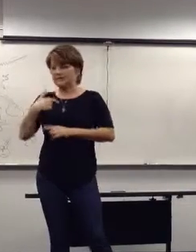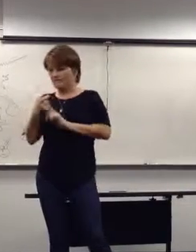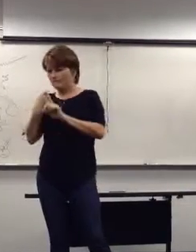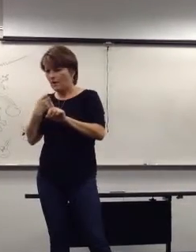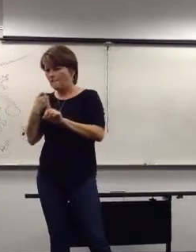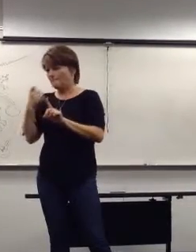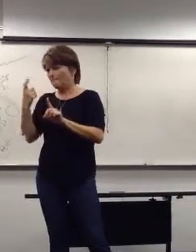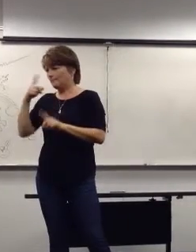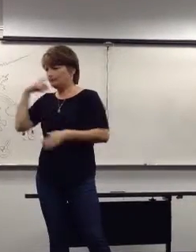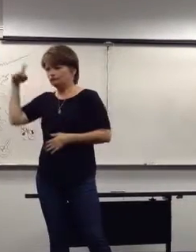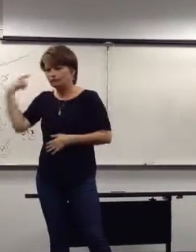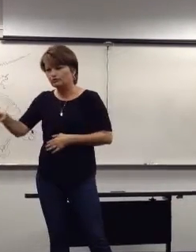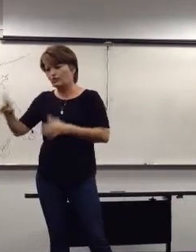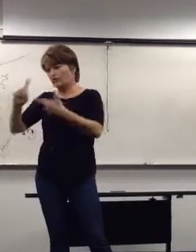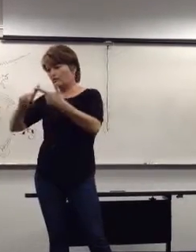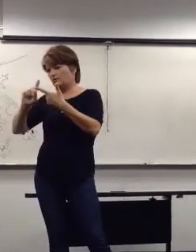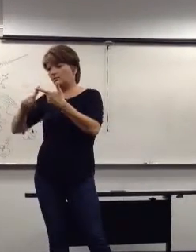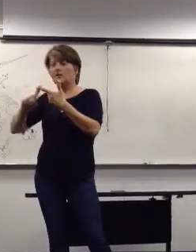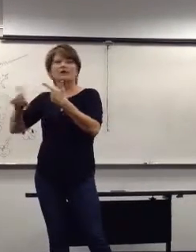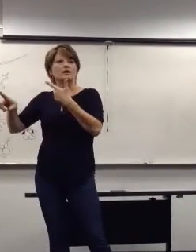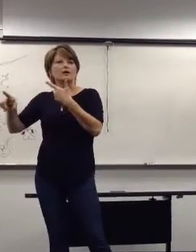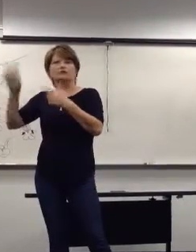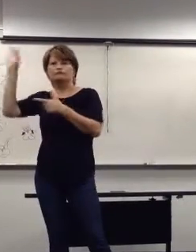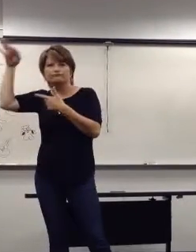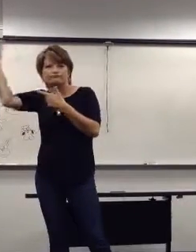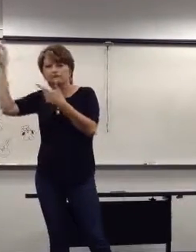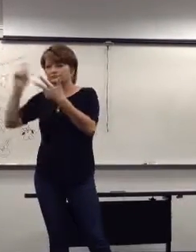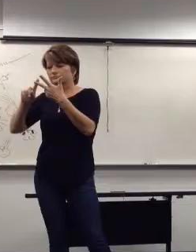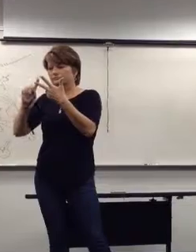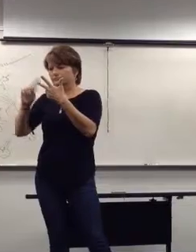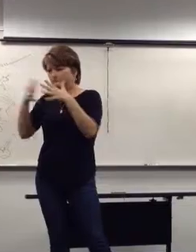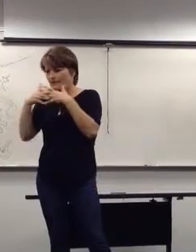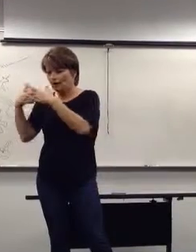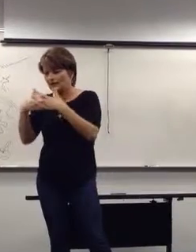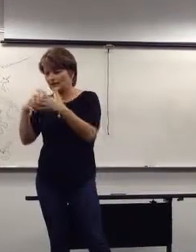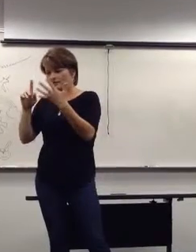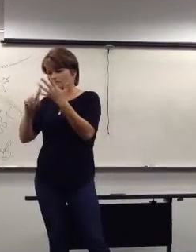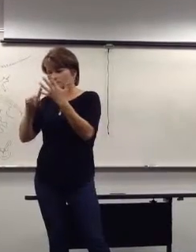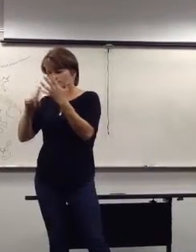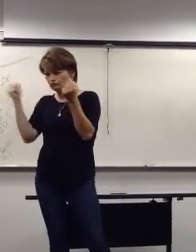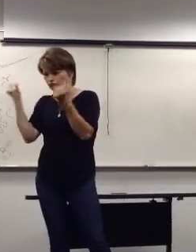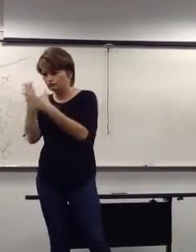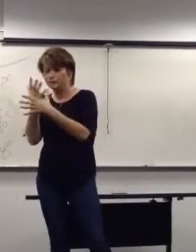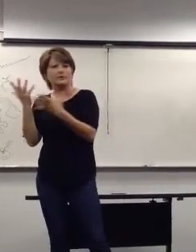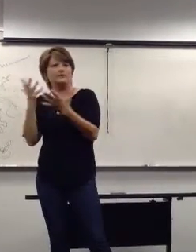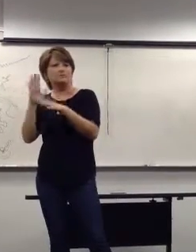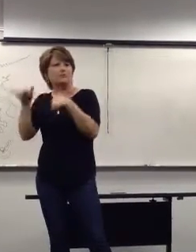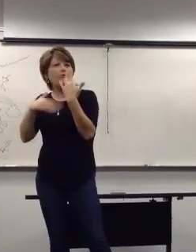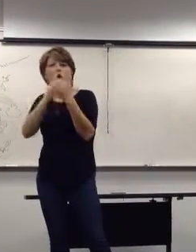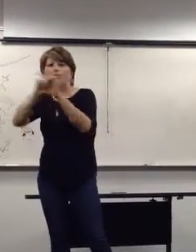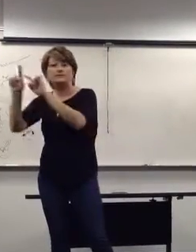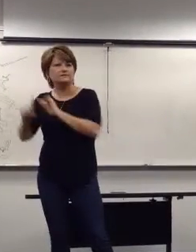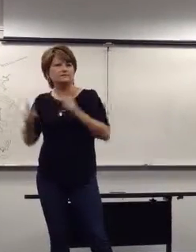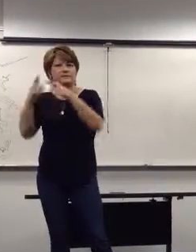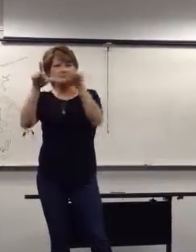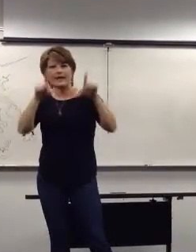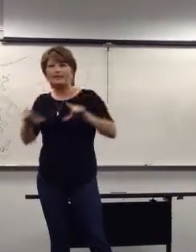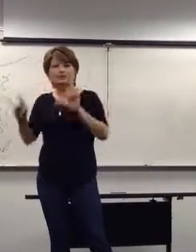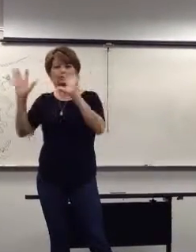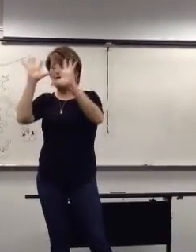and they had to figure out how the Germans would speak together, how the Russians would speak, the French, how everybody was going